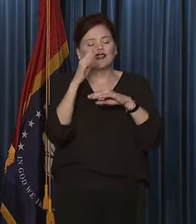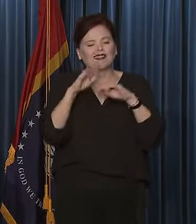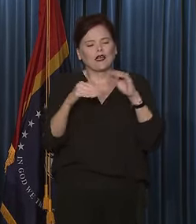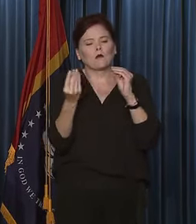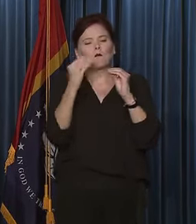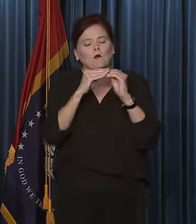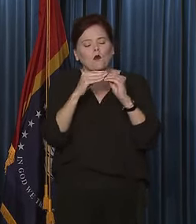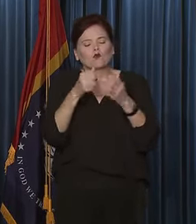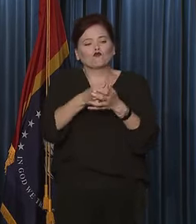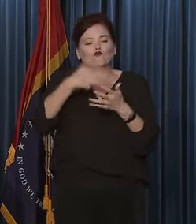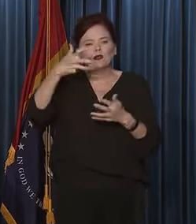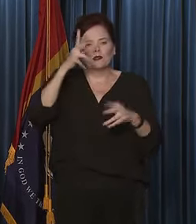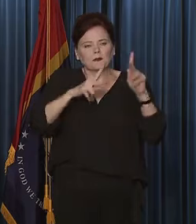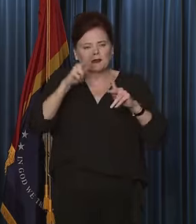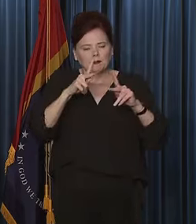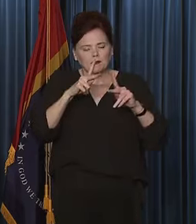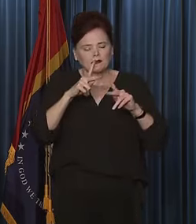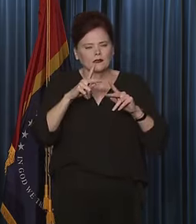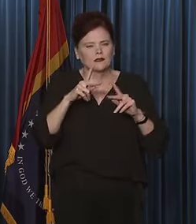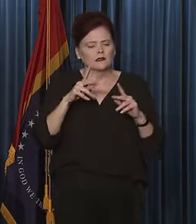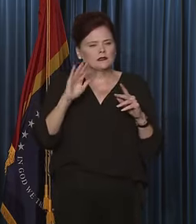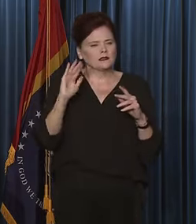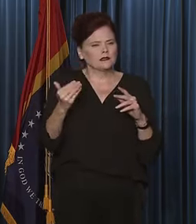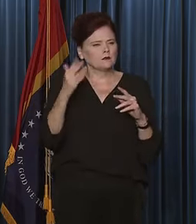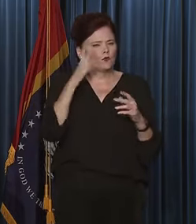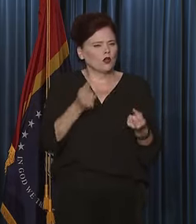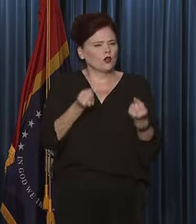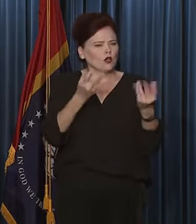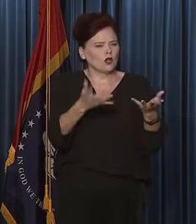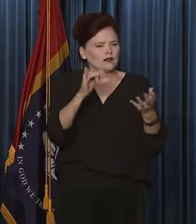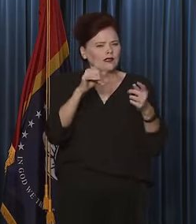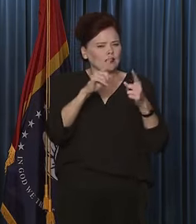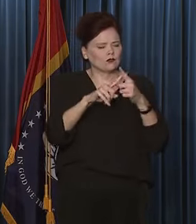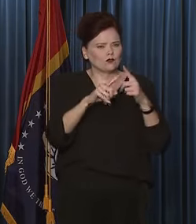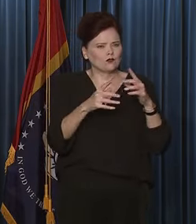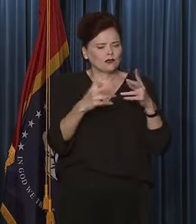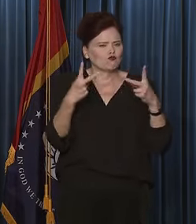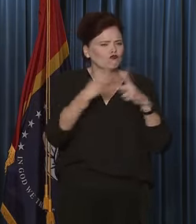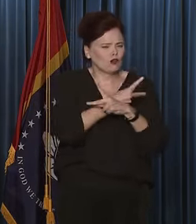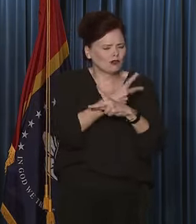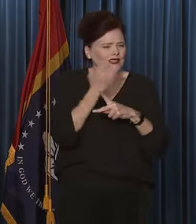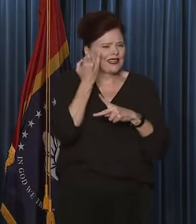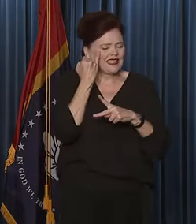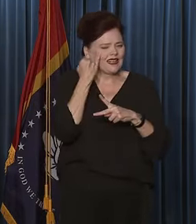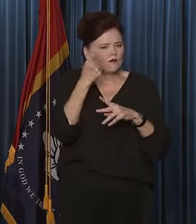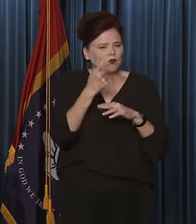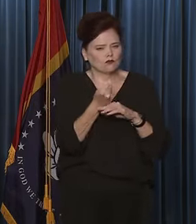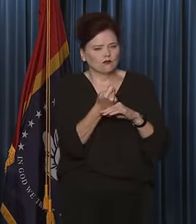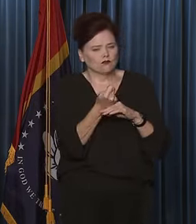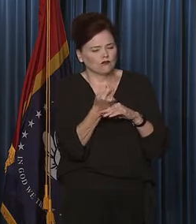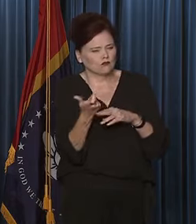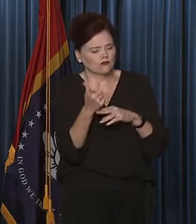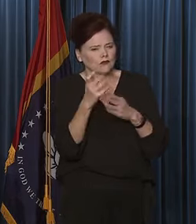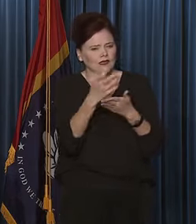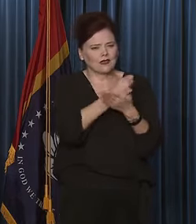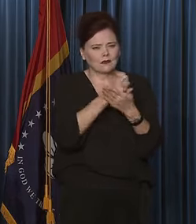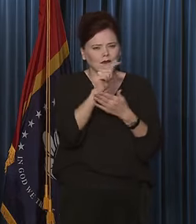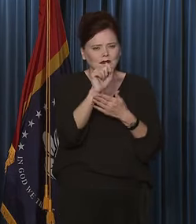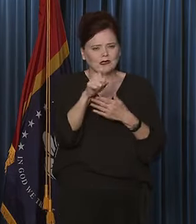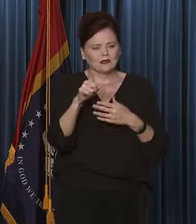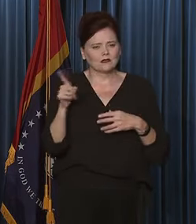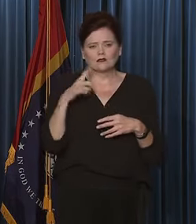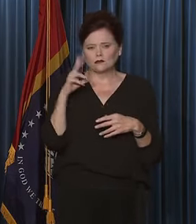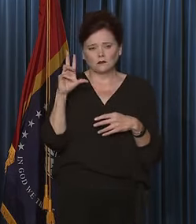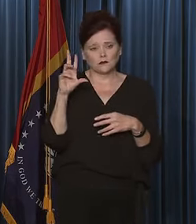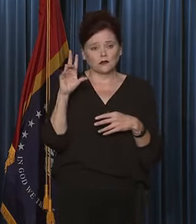It seems like you would just be escalating that by just reducing the income tax. mean, is that your intent to? Actually,